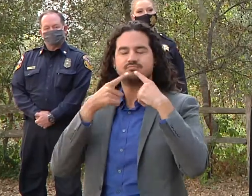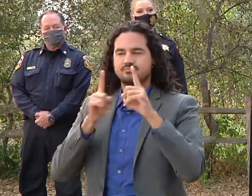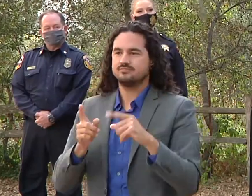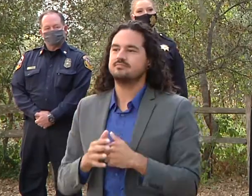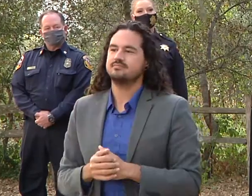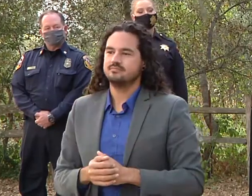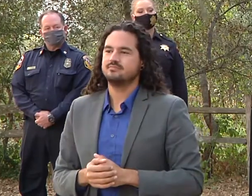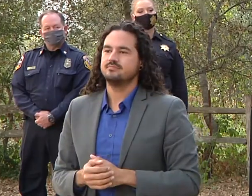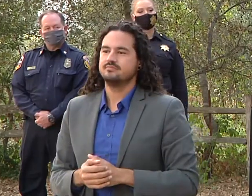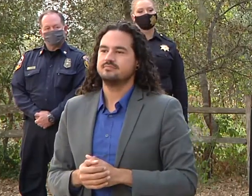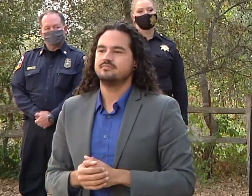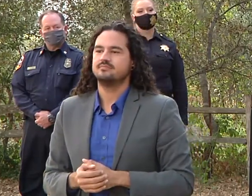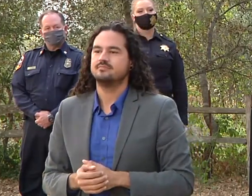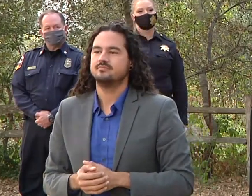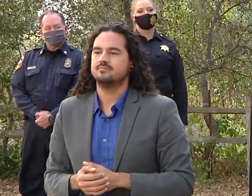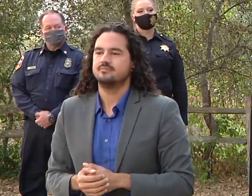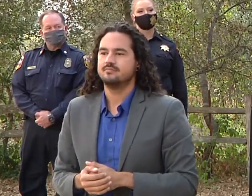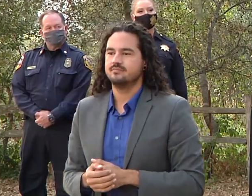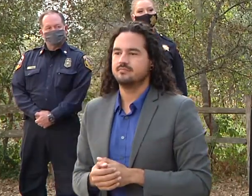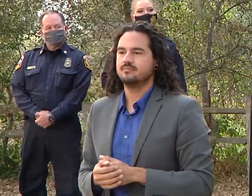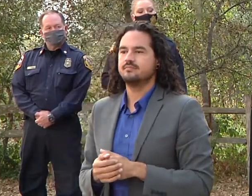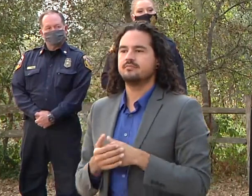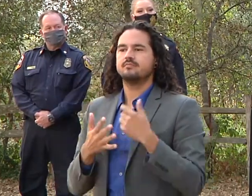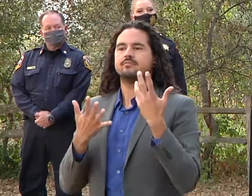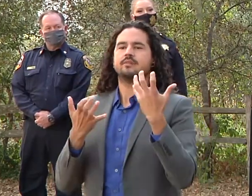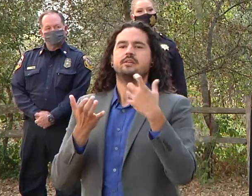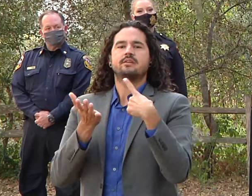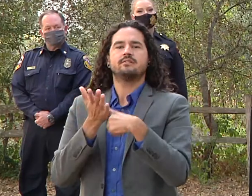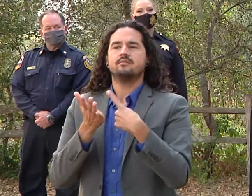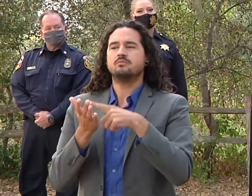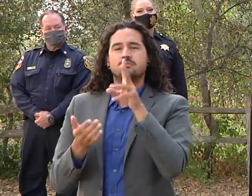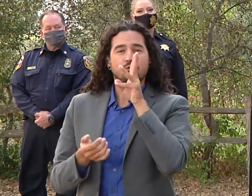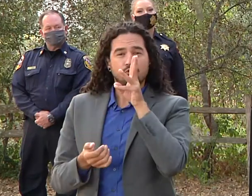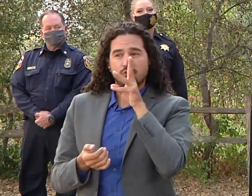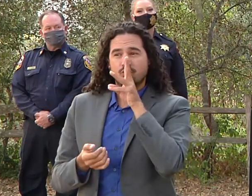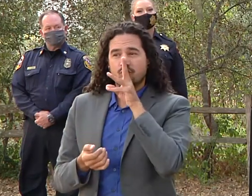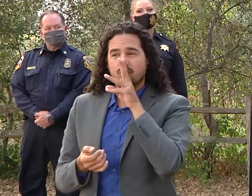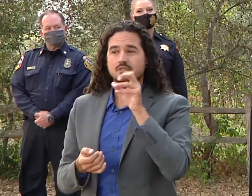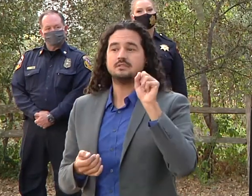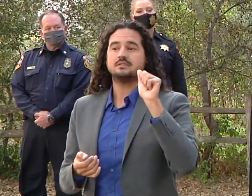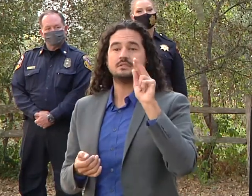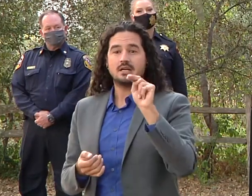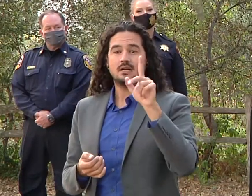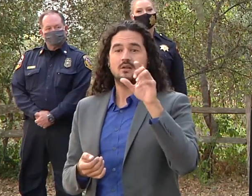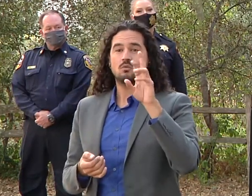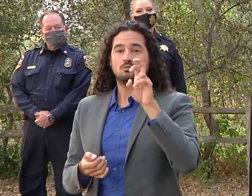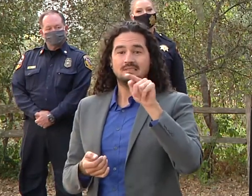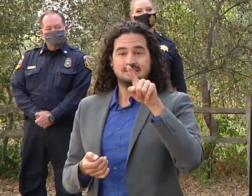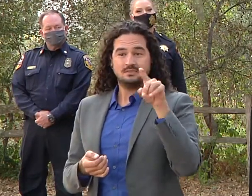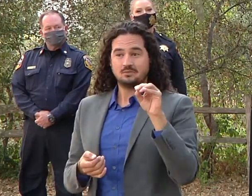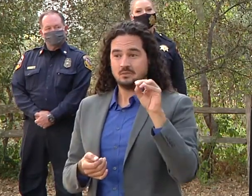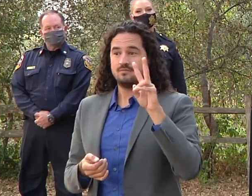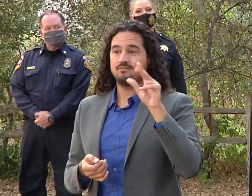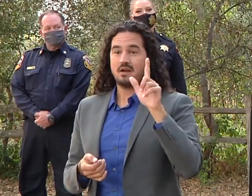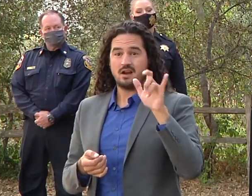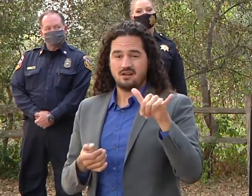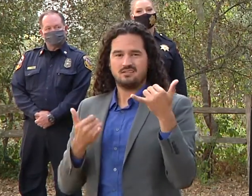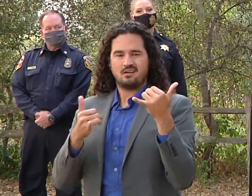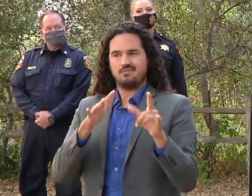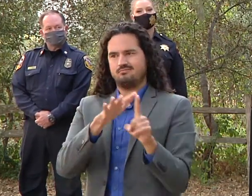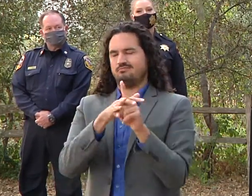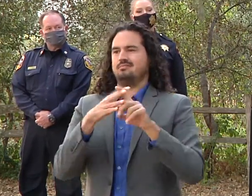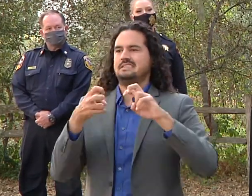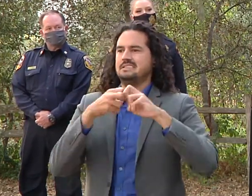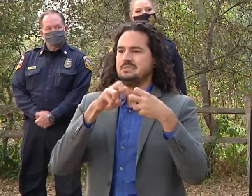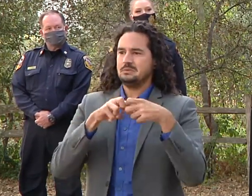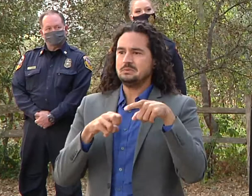um the other thing i want to talk about is water in the san lorenzo valley so another issue you know in trying to get you back home the water if you've gone to the